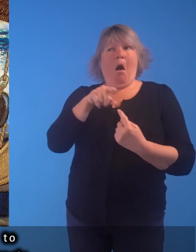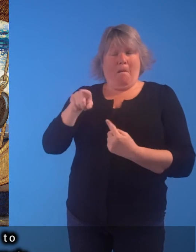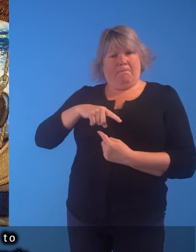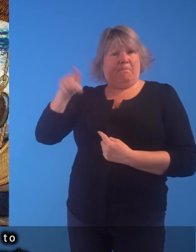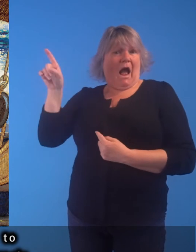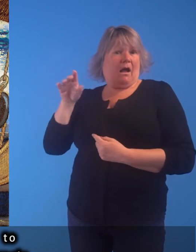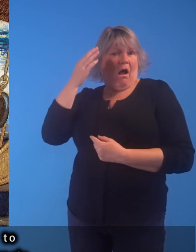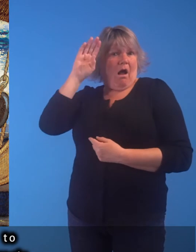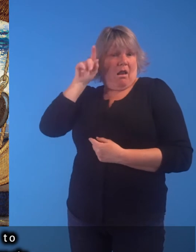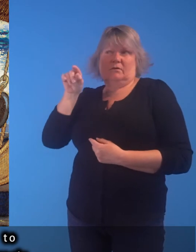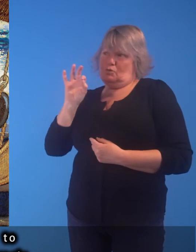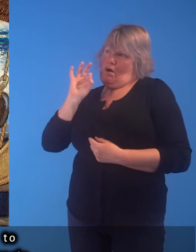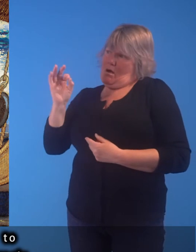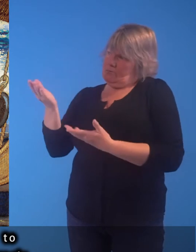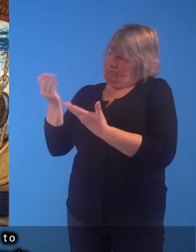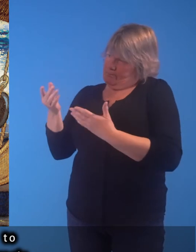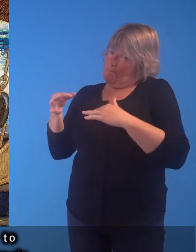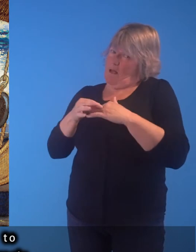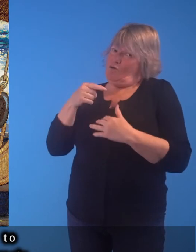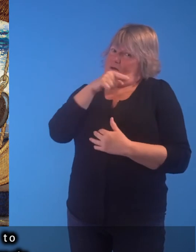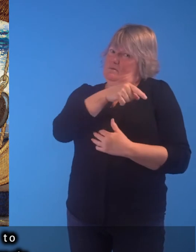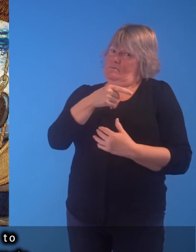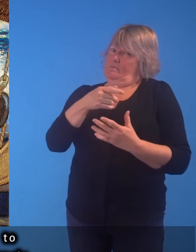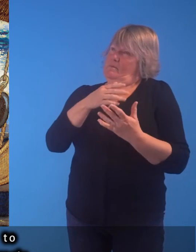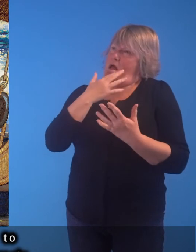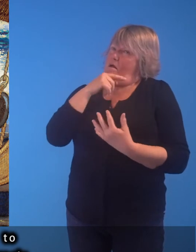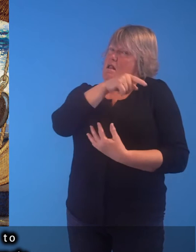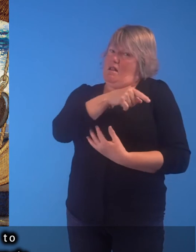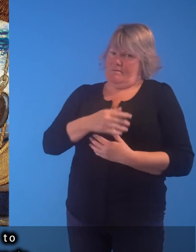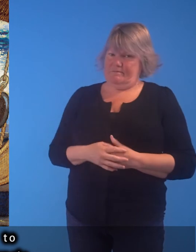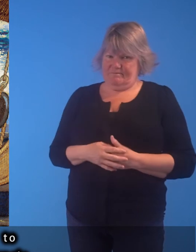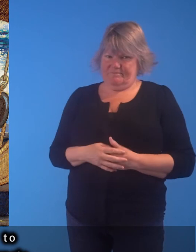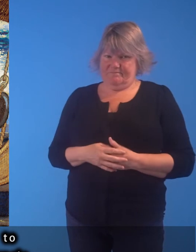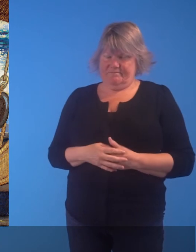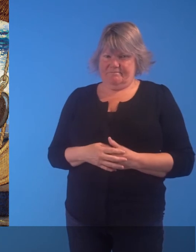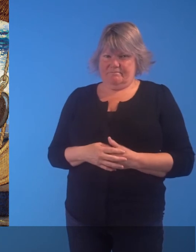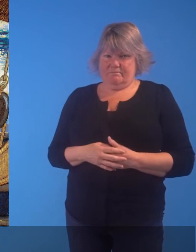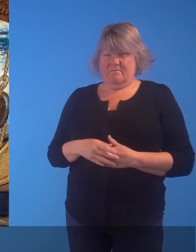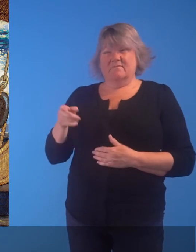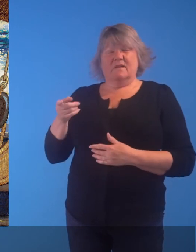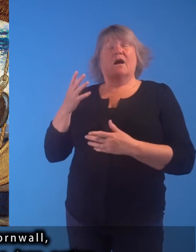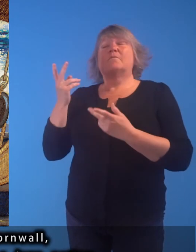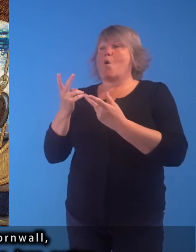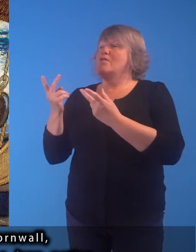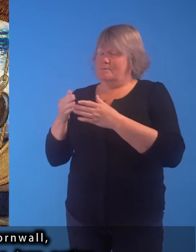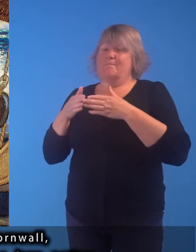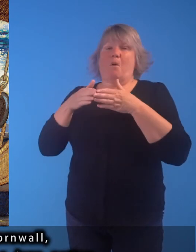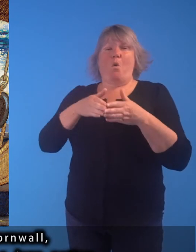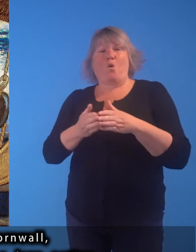He is then sent back to Ireland to solicit the hand of Isolde for his uncle. During their voyage